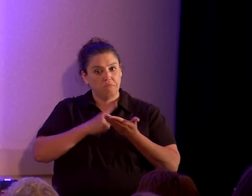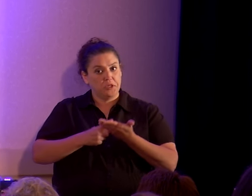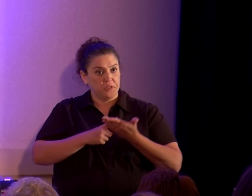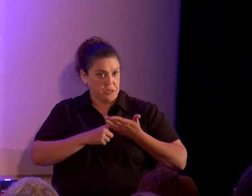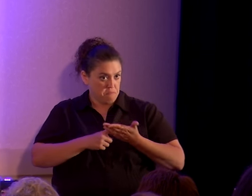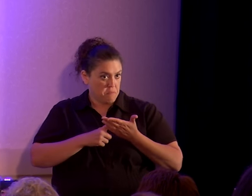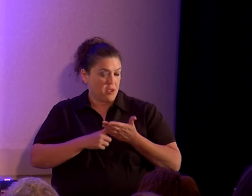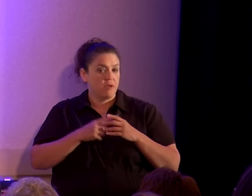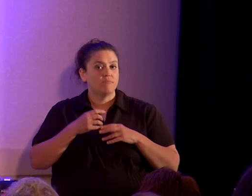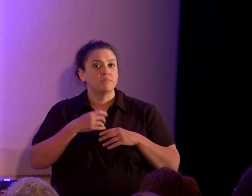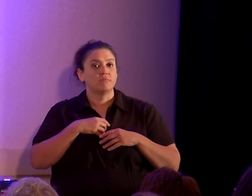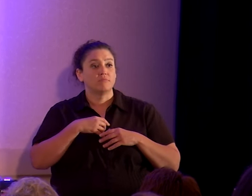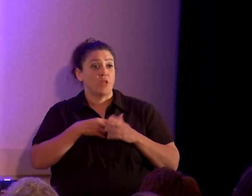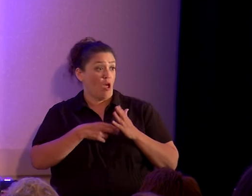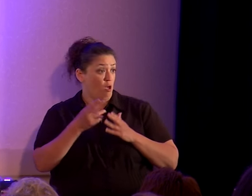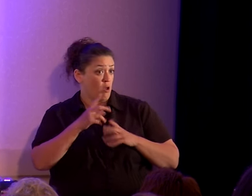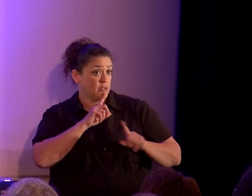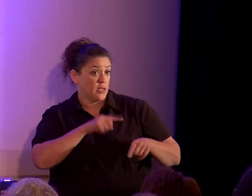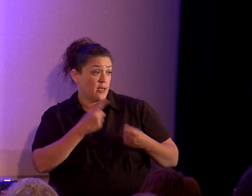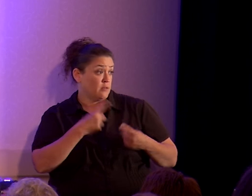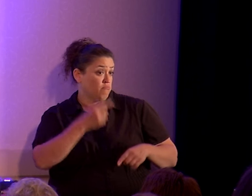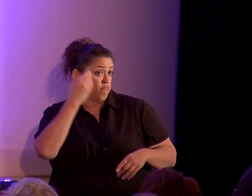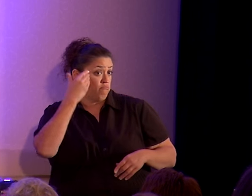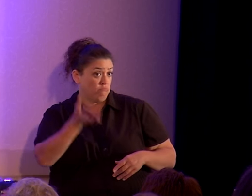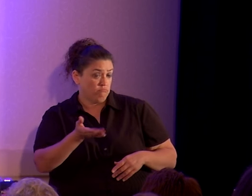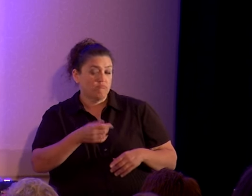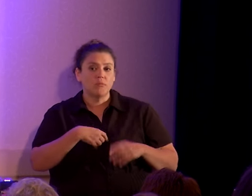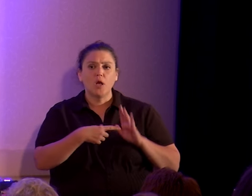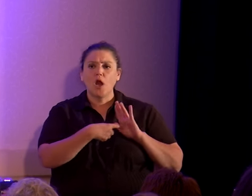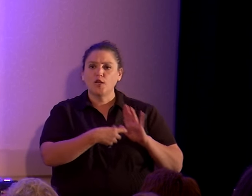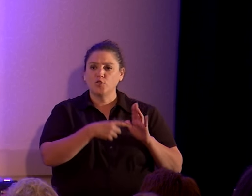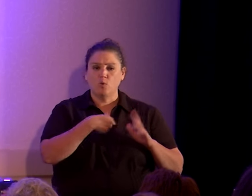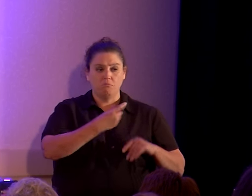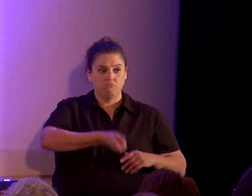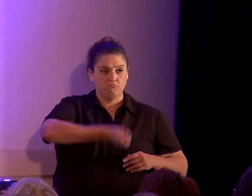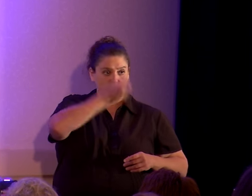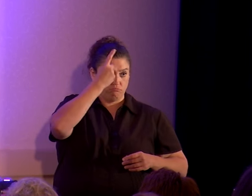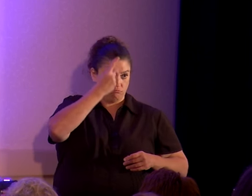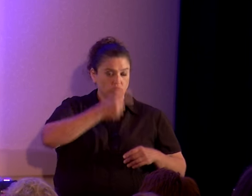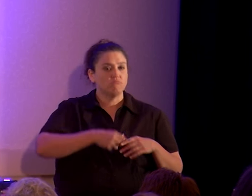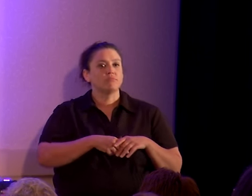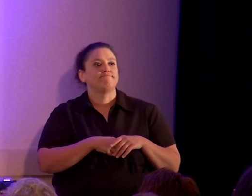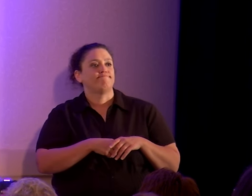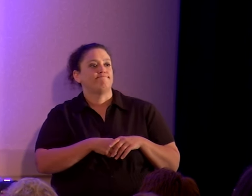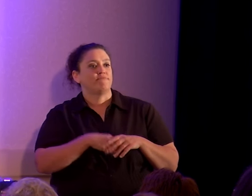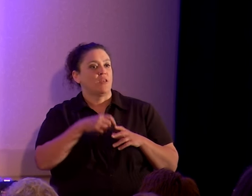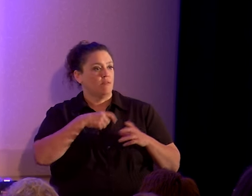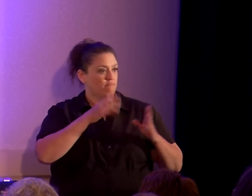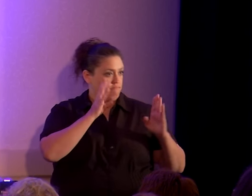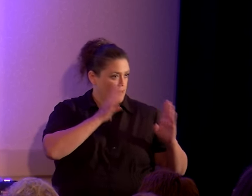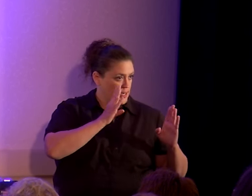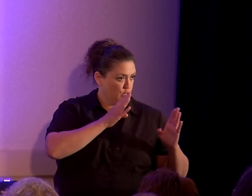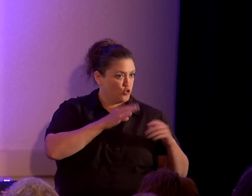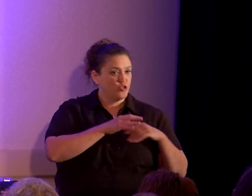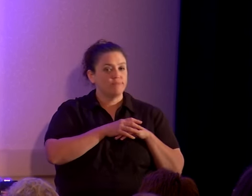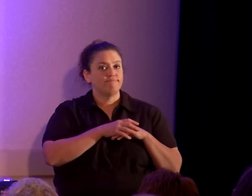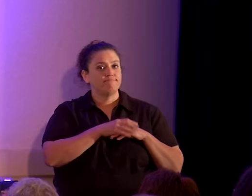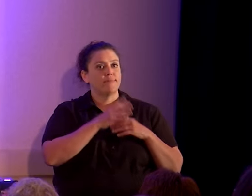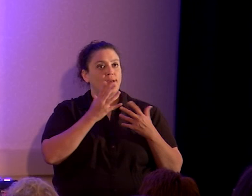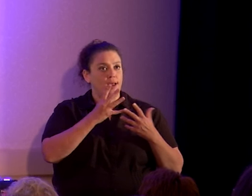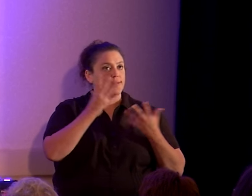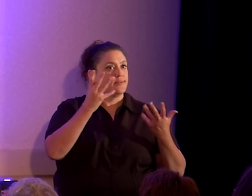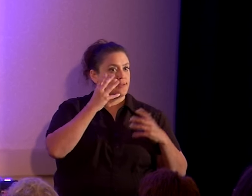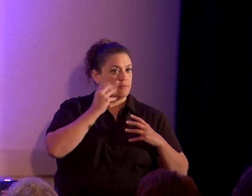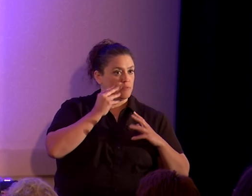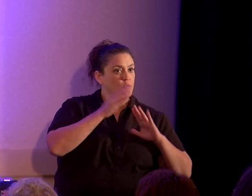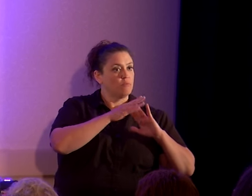I honestly answered, I don't know. I showed them that I understood. That I paid attention. That I had some background and